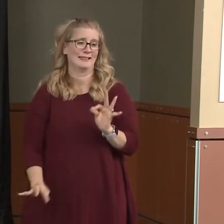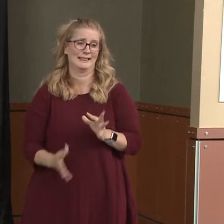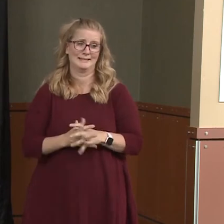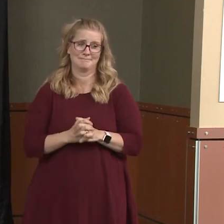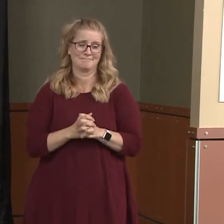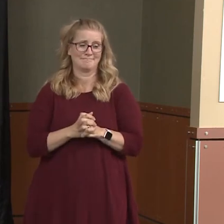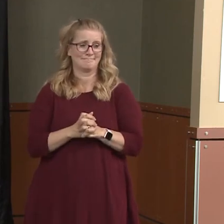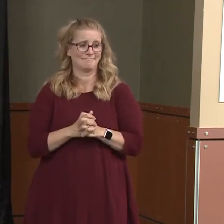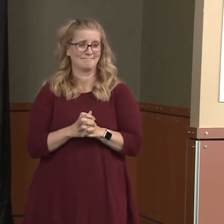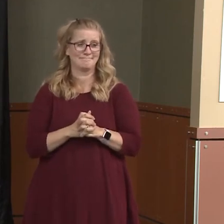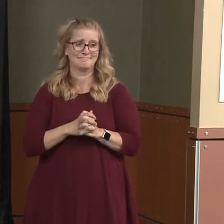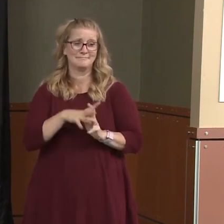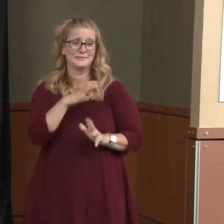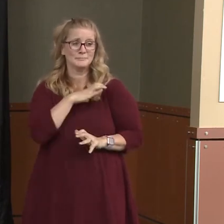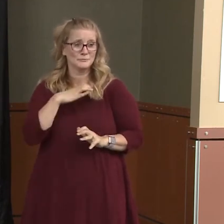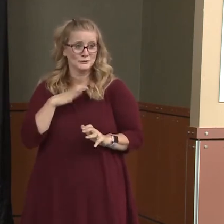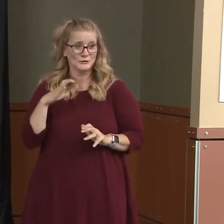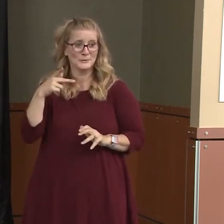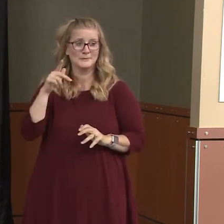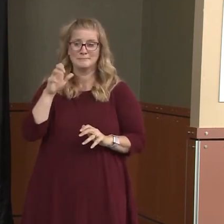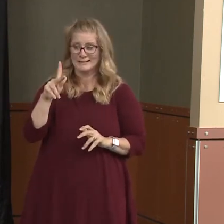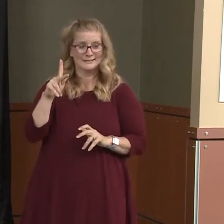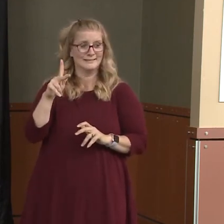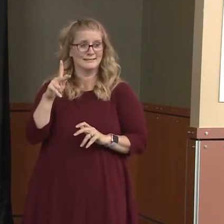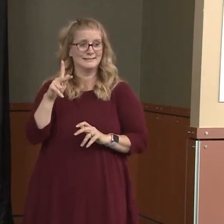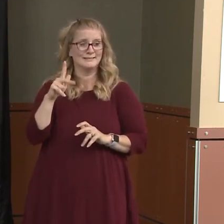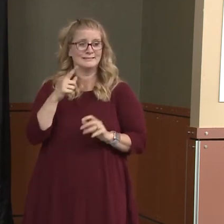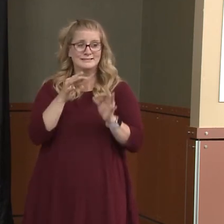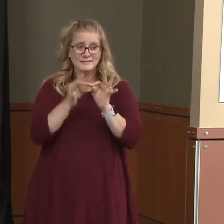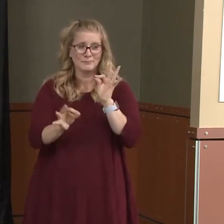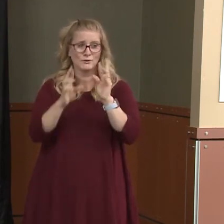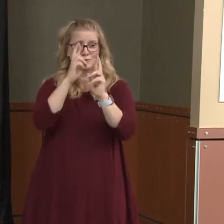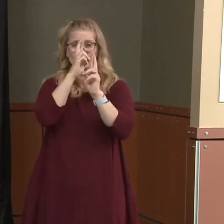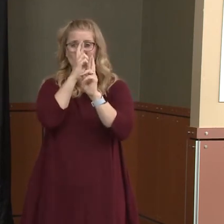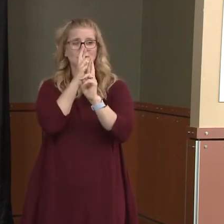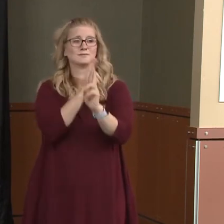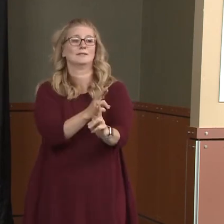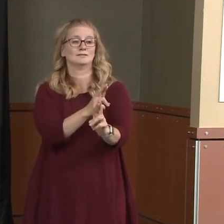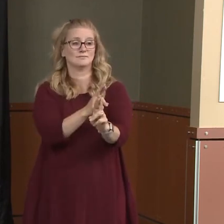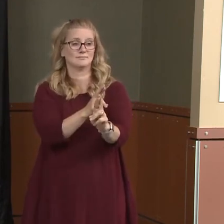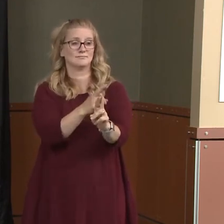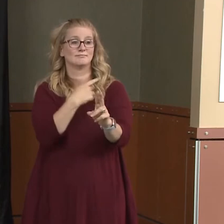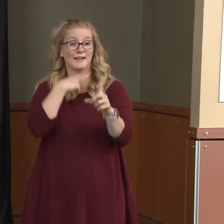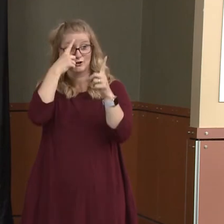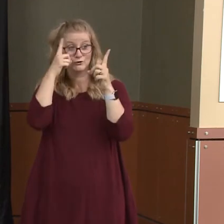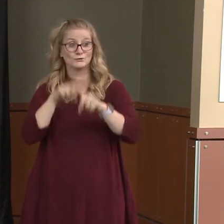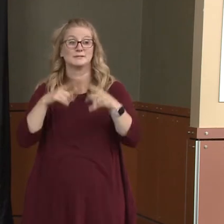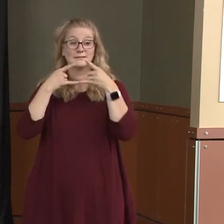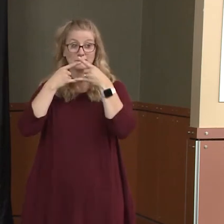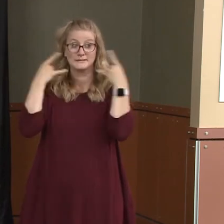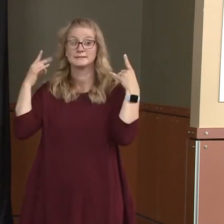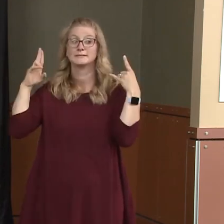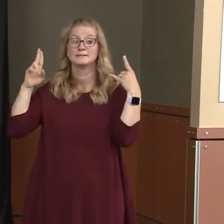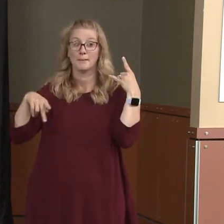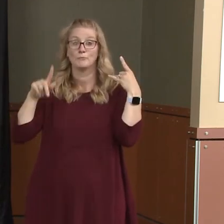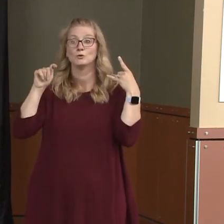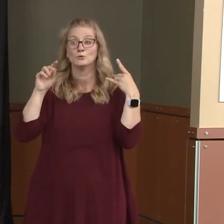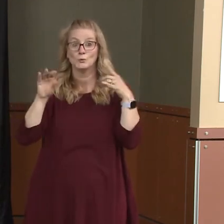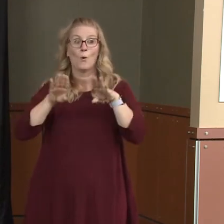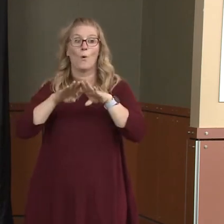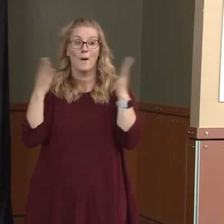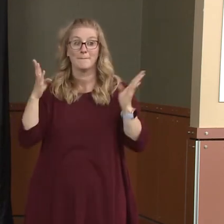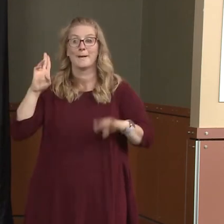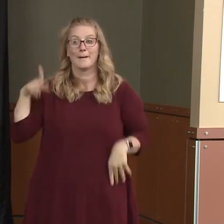matter of respect. And I agree with that. So, mask up to open up. Thanks, Tri-Cities.